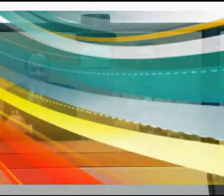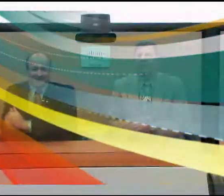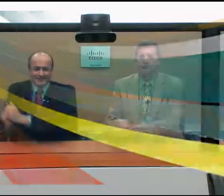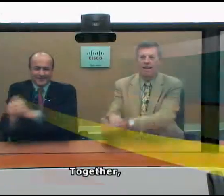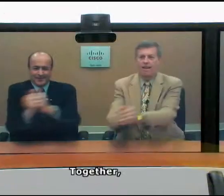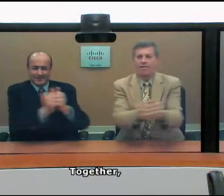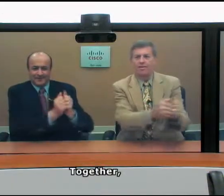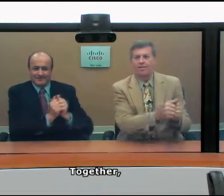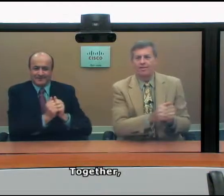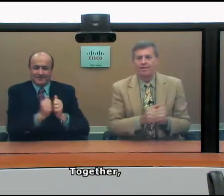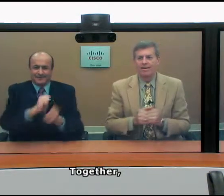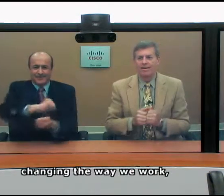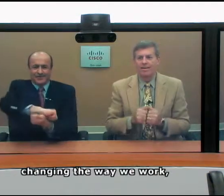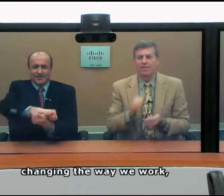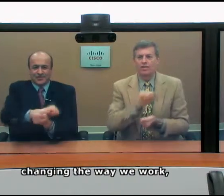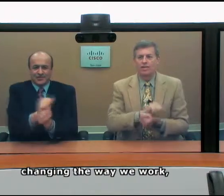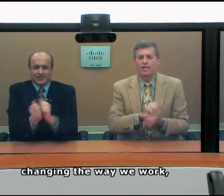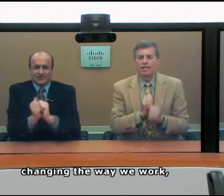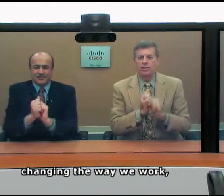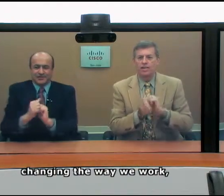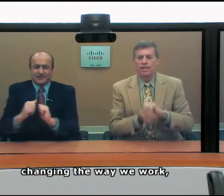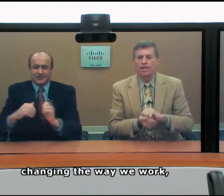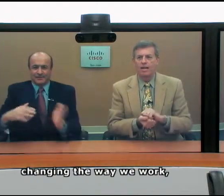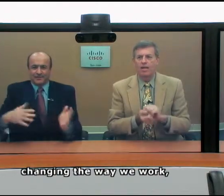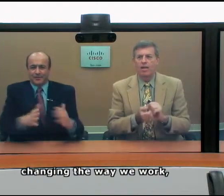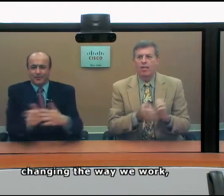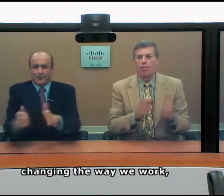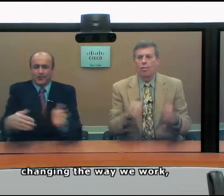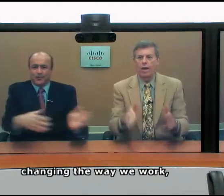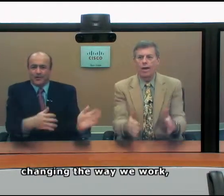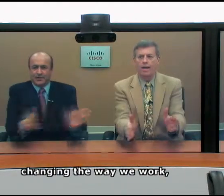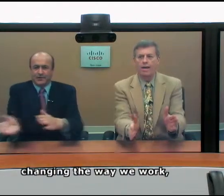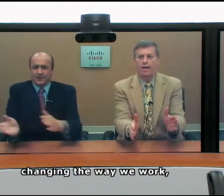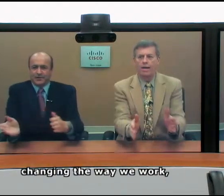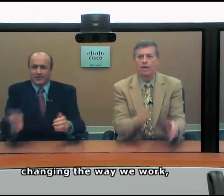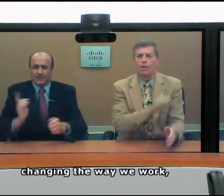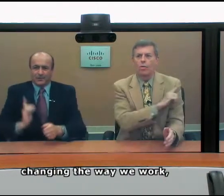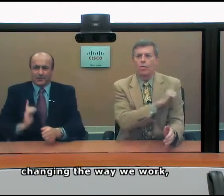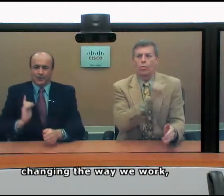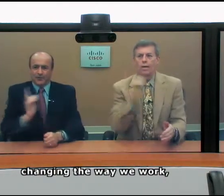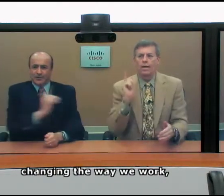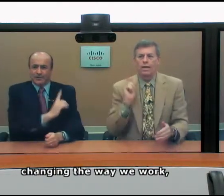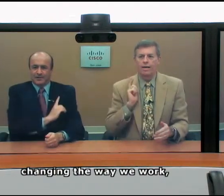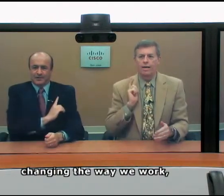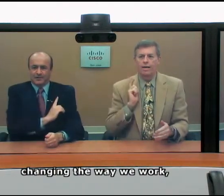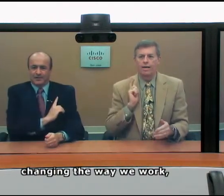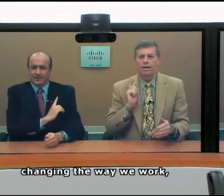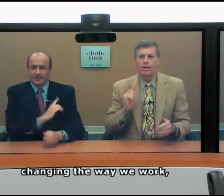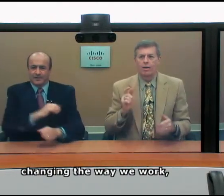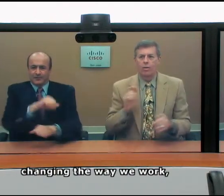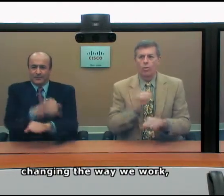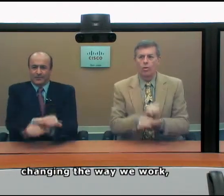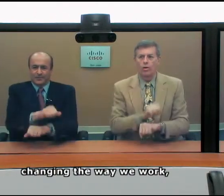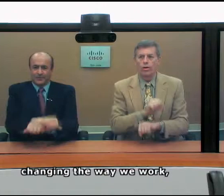Together, changing the way we work,